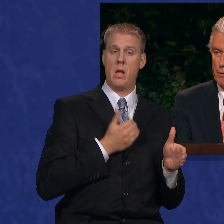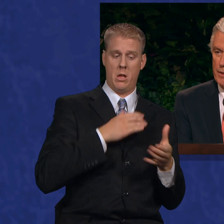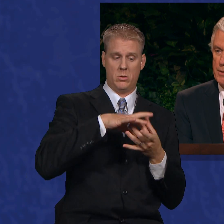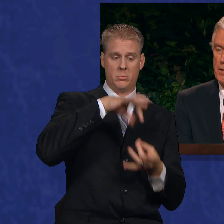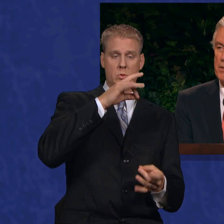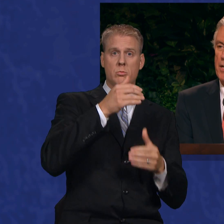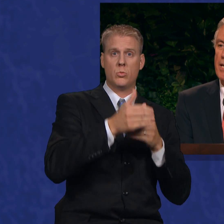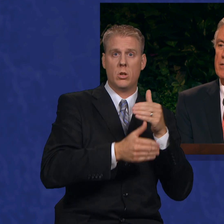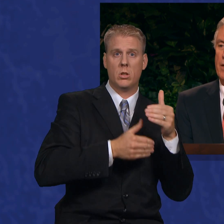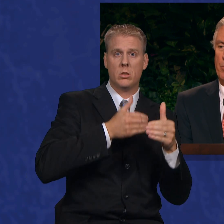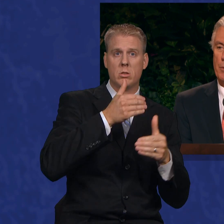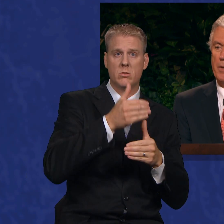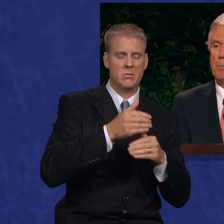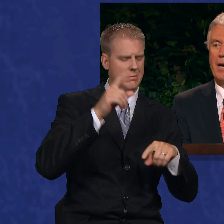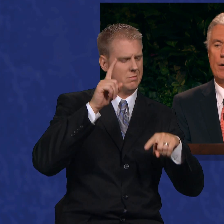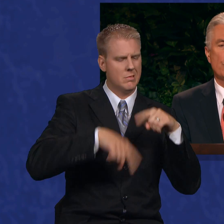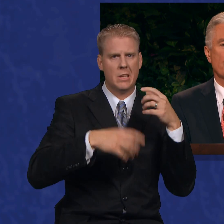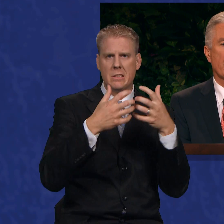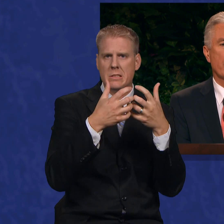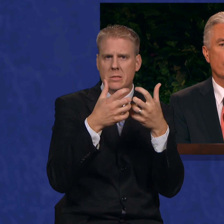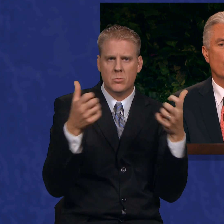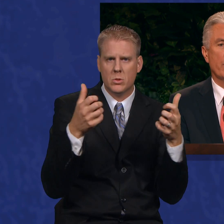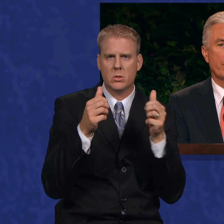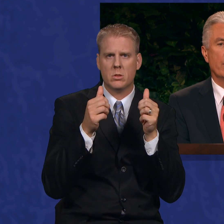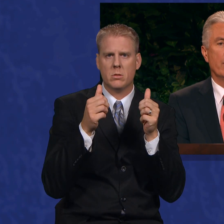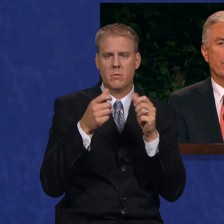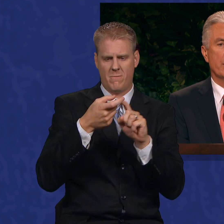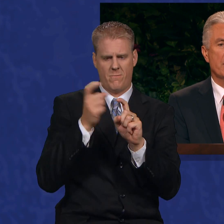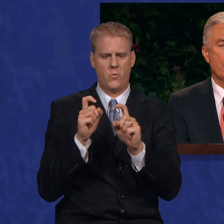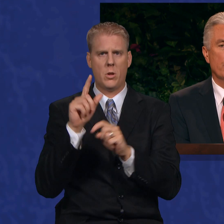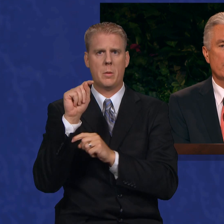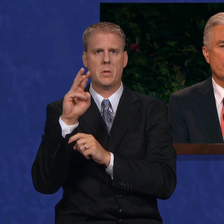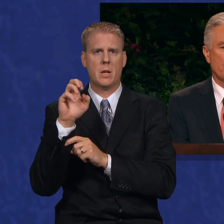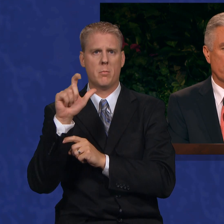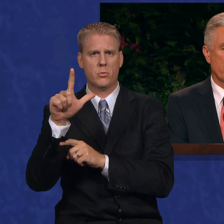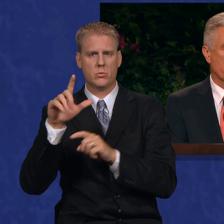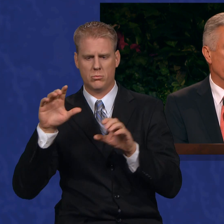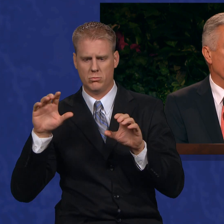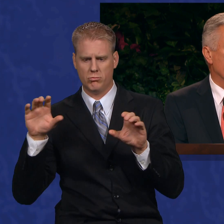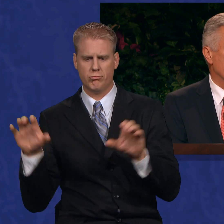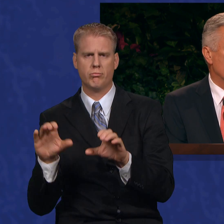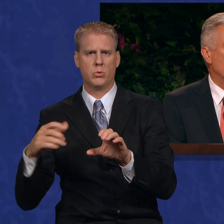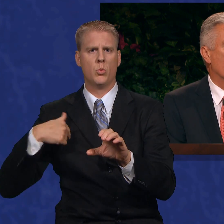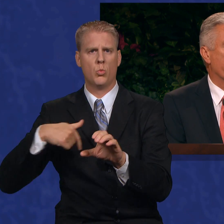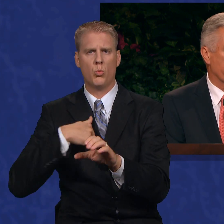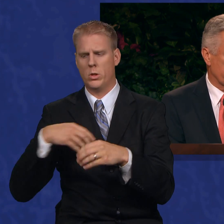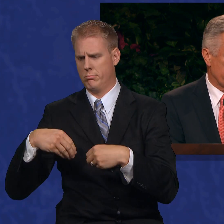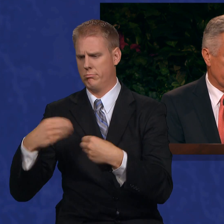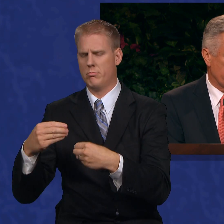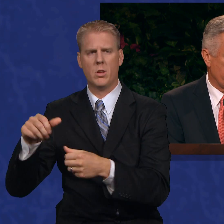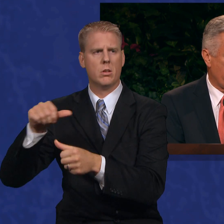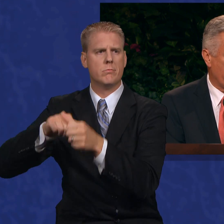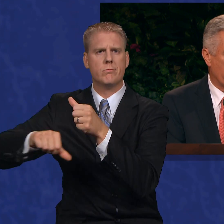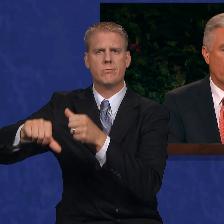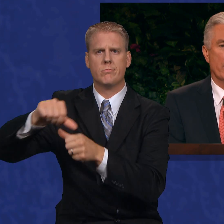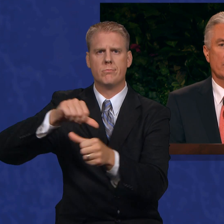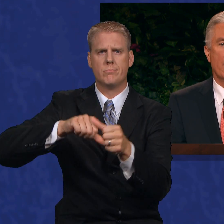progress is inseparably bound together with the temporal service we give to others.